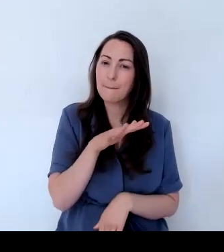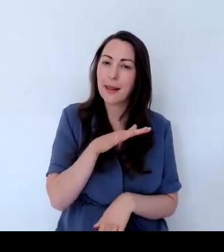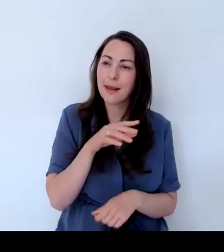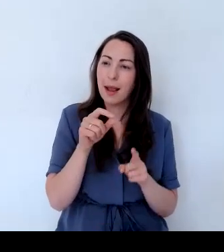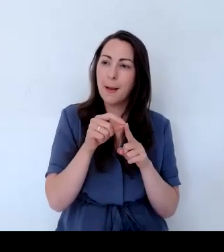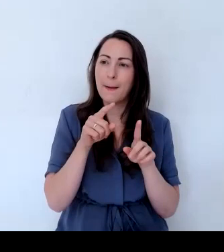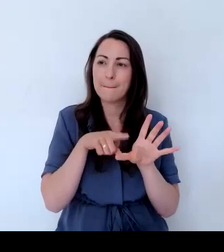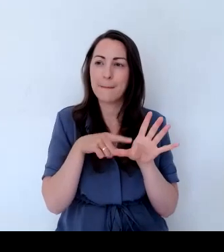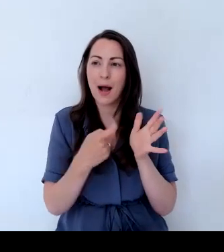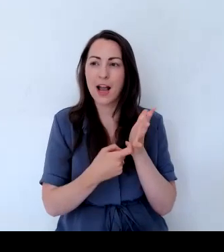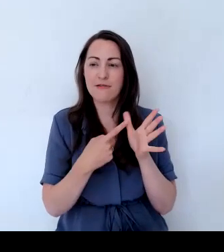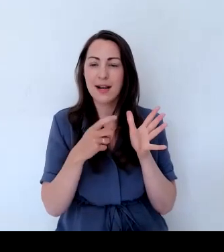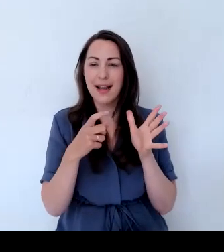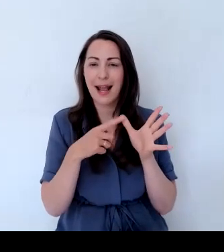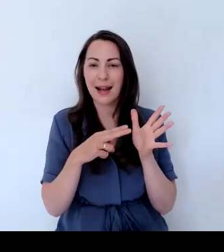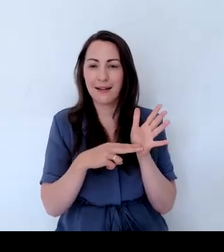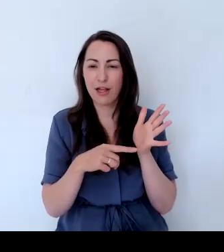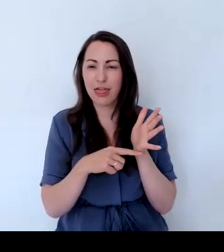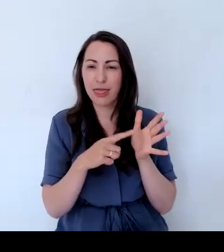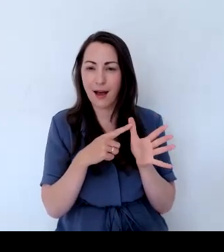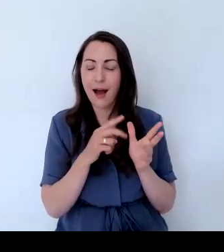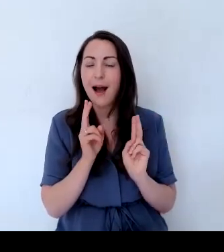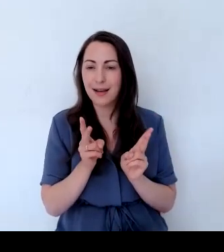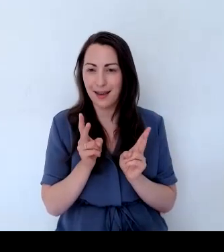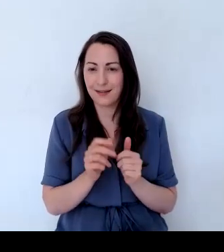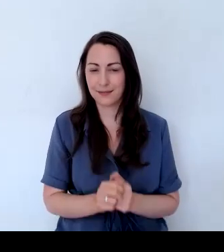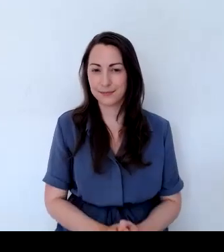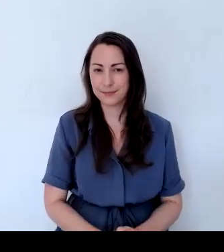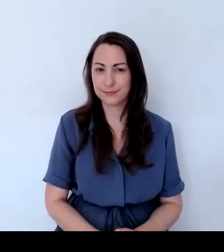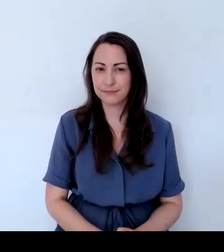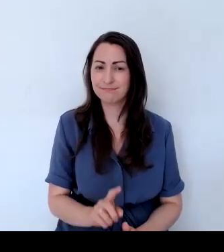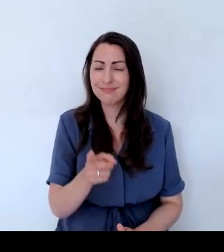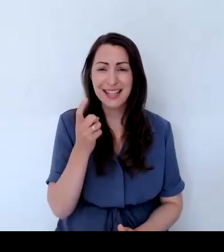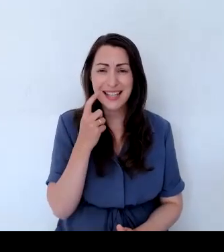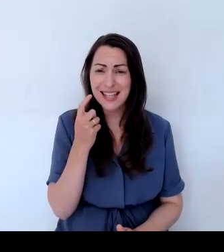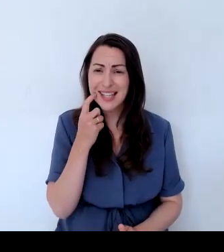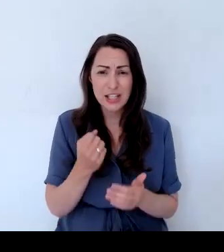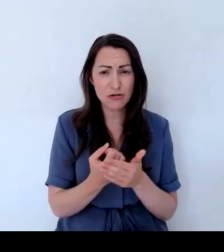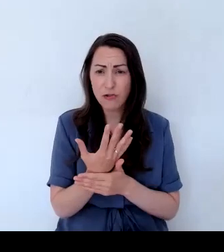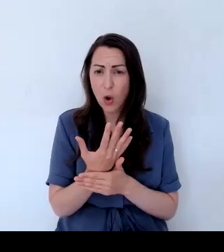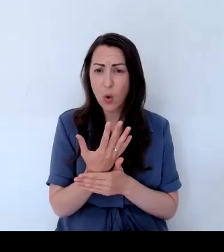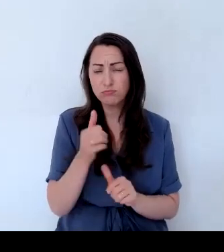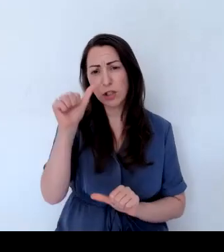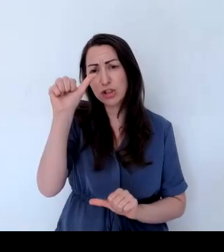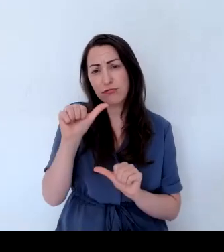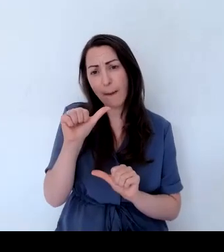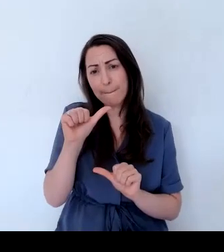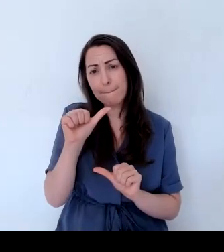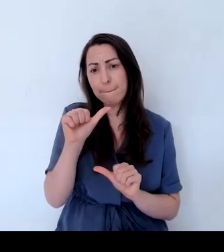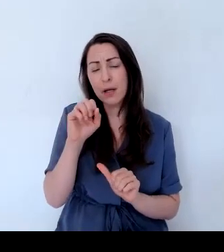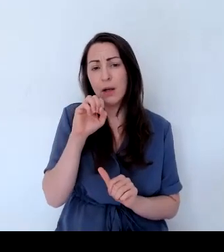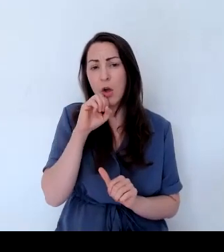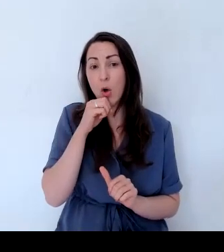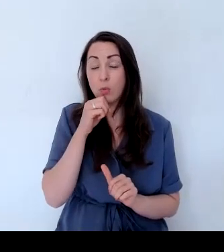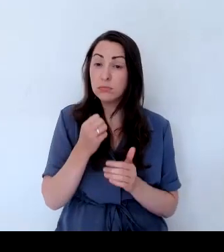flowers. It's a very easy to grow little shrub, which will grow very well up